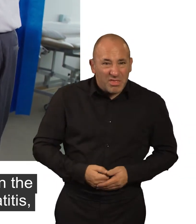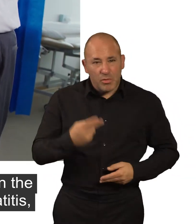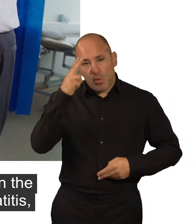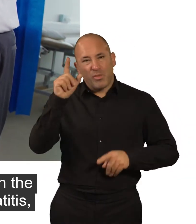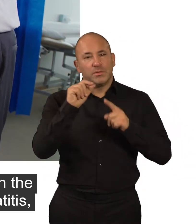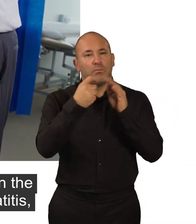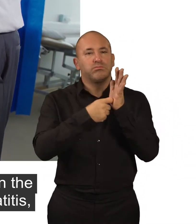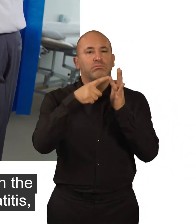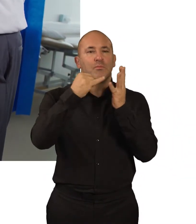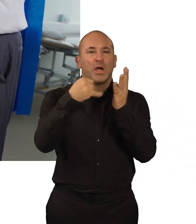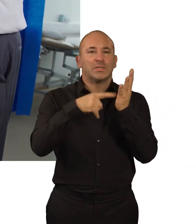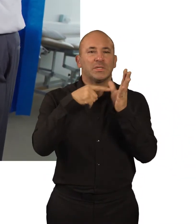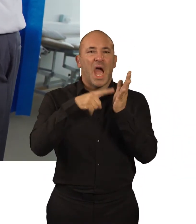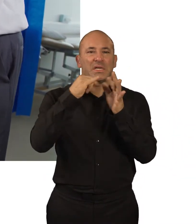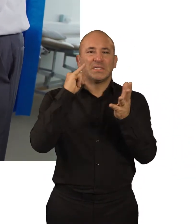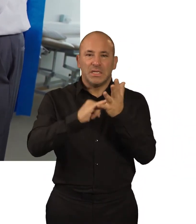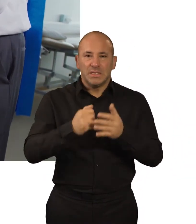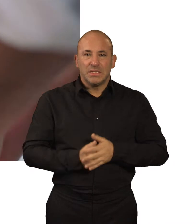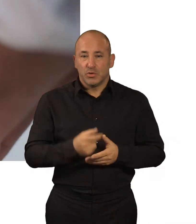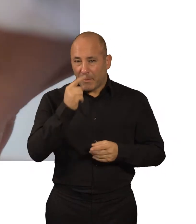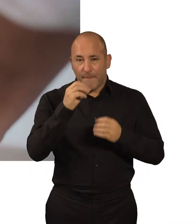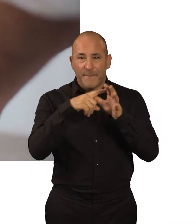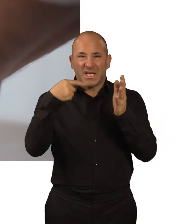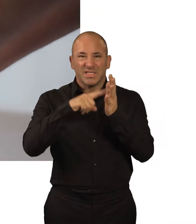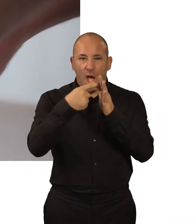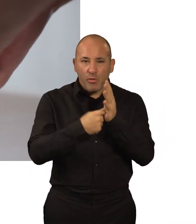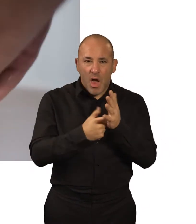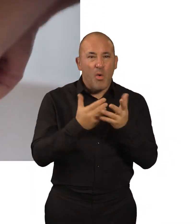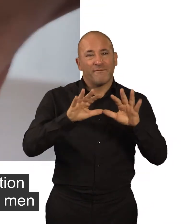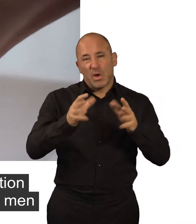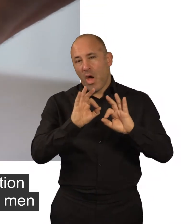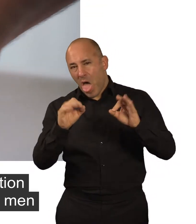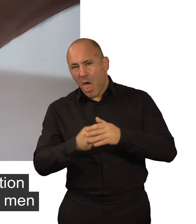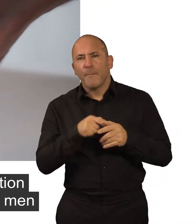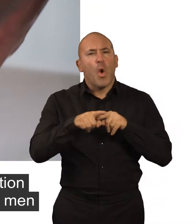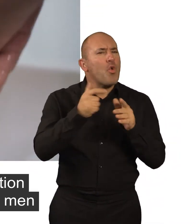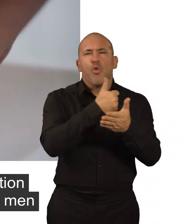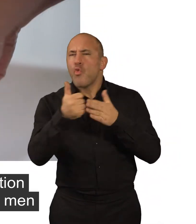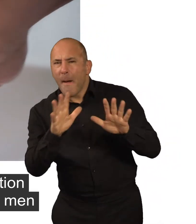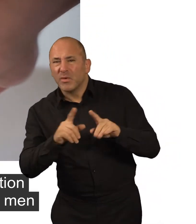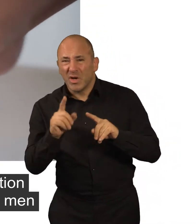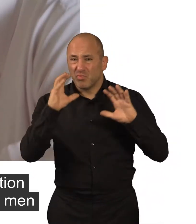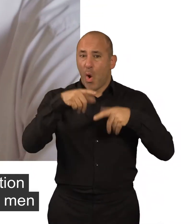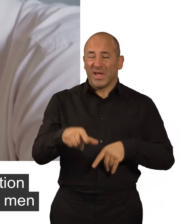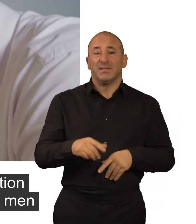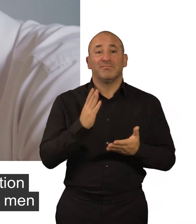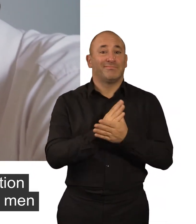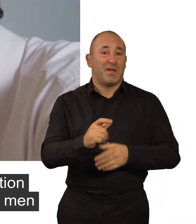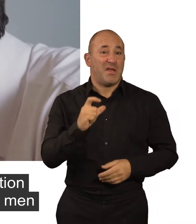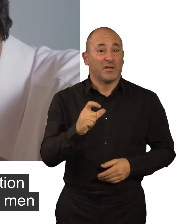we call prostatitis which can be bacterial or without bacteria. And the less common condition which is more worrying for